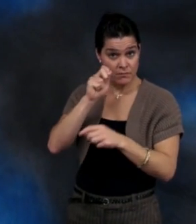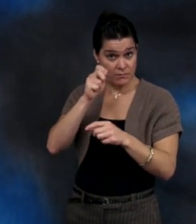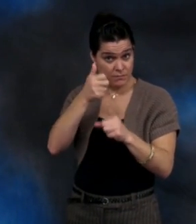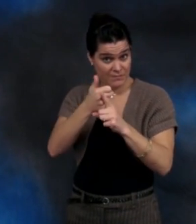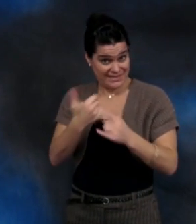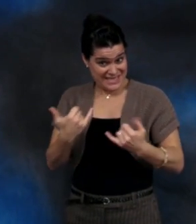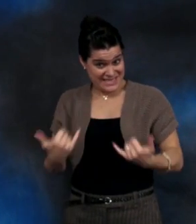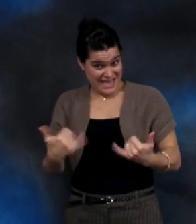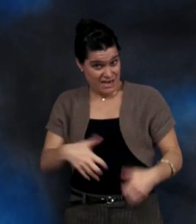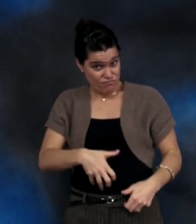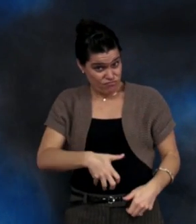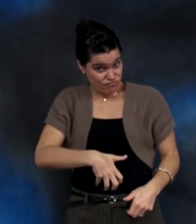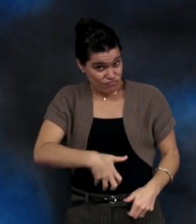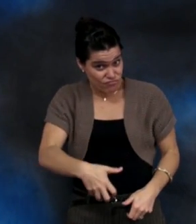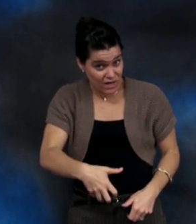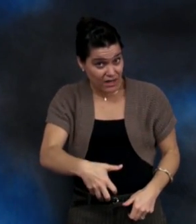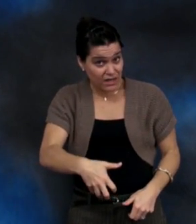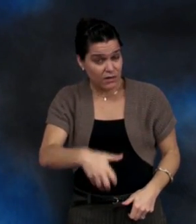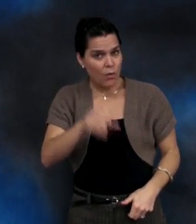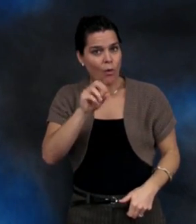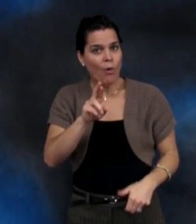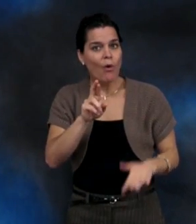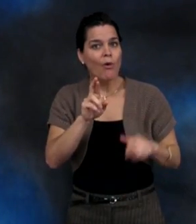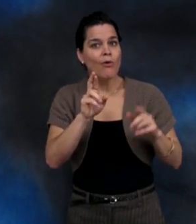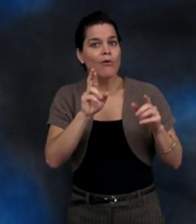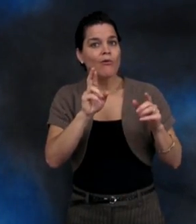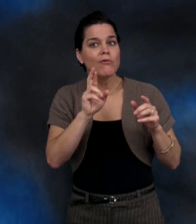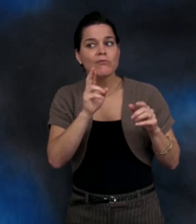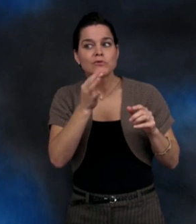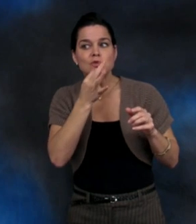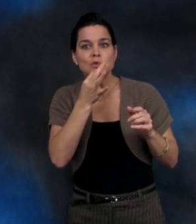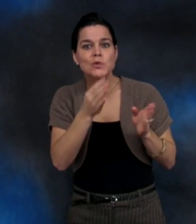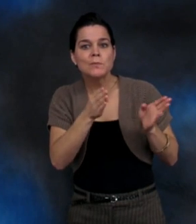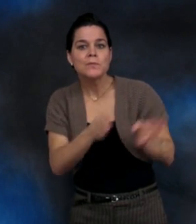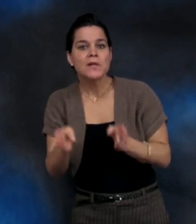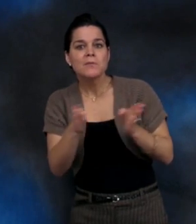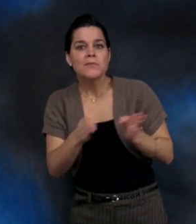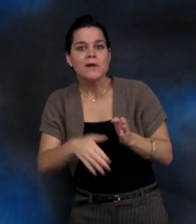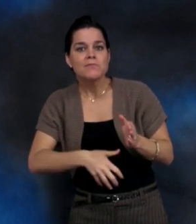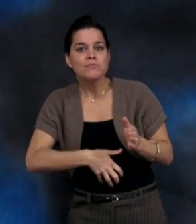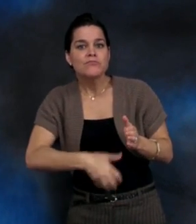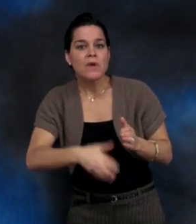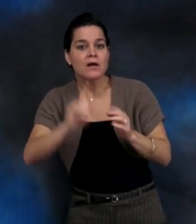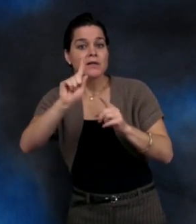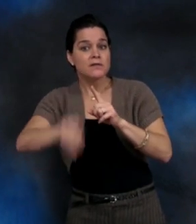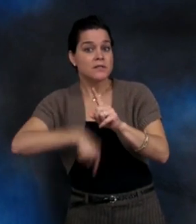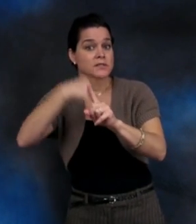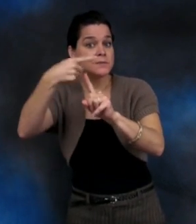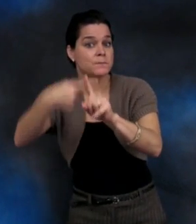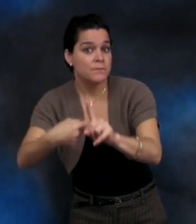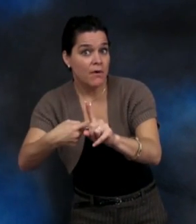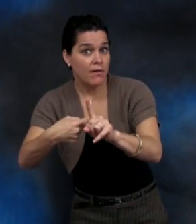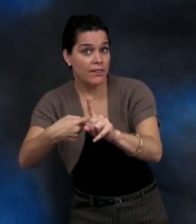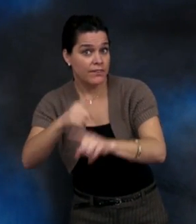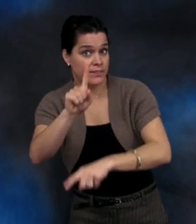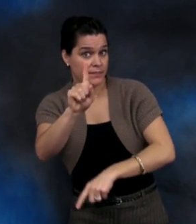10. Is the person to be vaccinated pregnant or could she become pregnant within the next